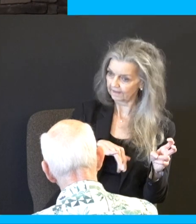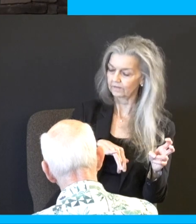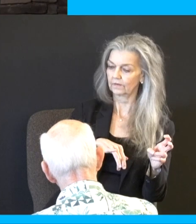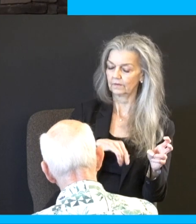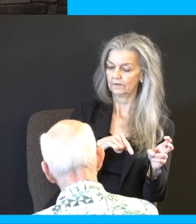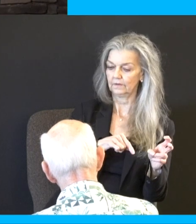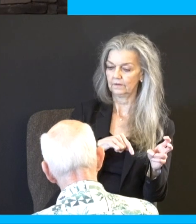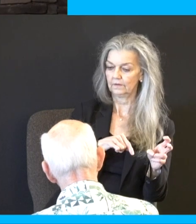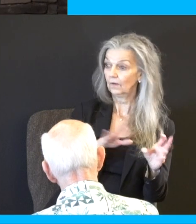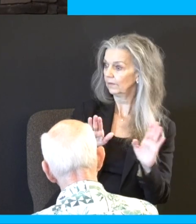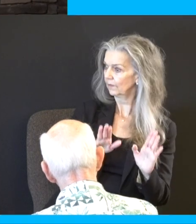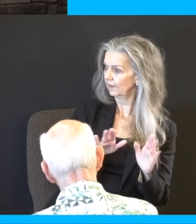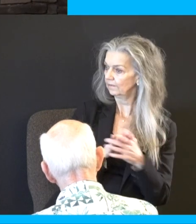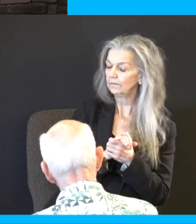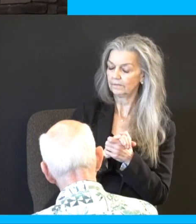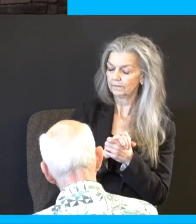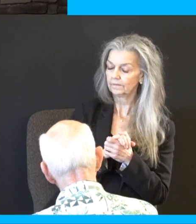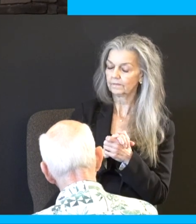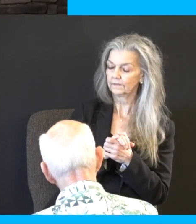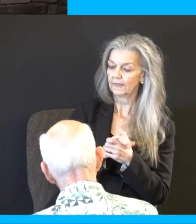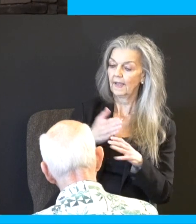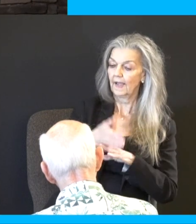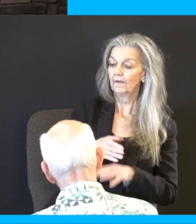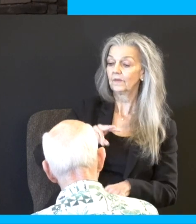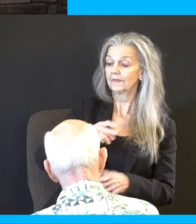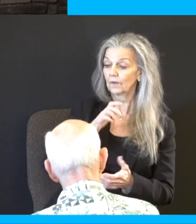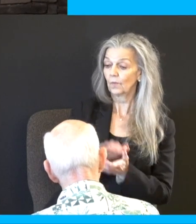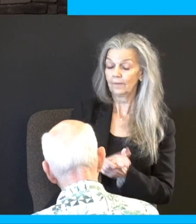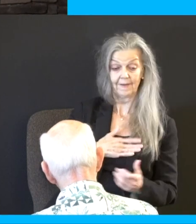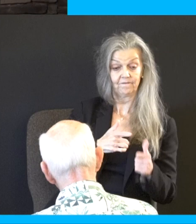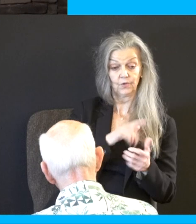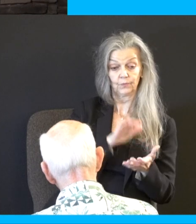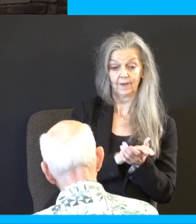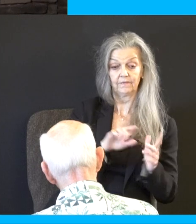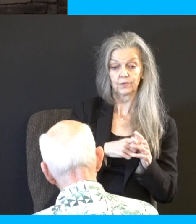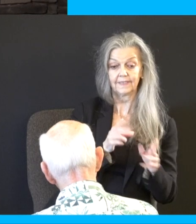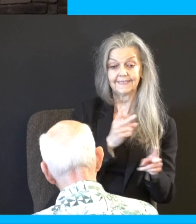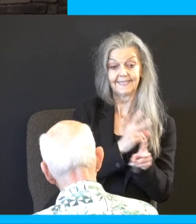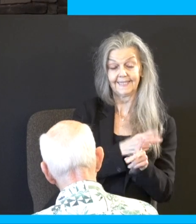Oh, it was great because after I got my second wife, my first wife started taking better care of herself, unquote.